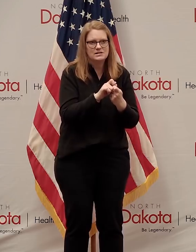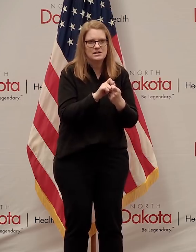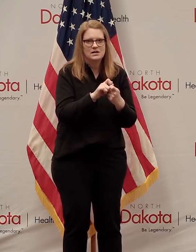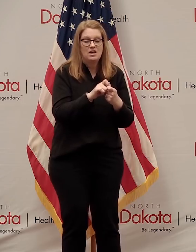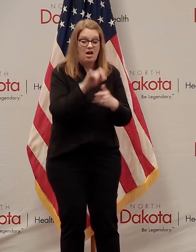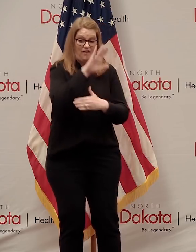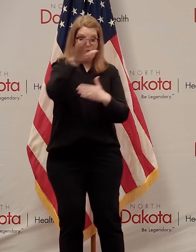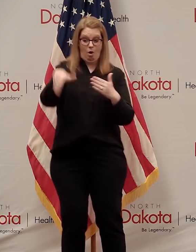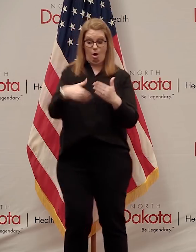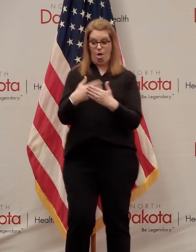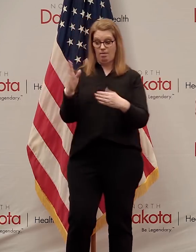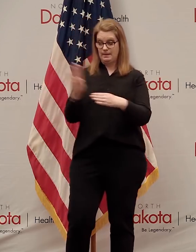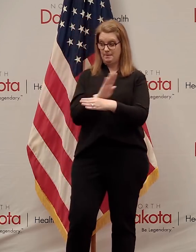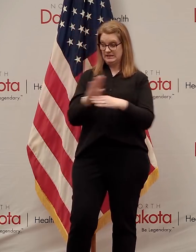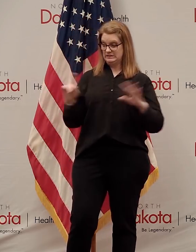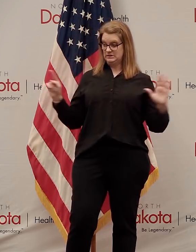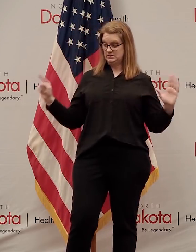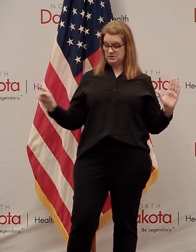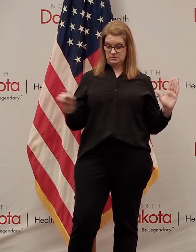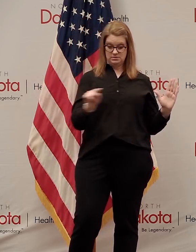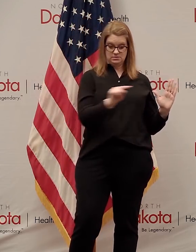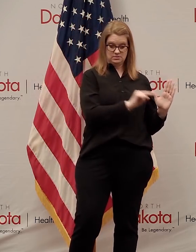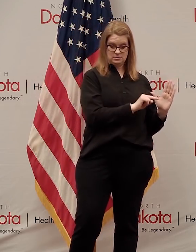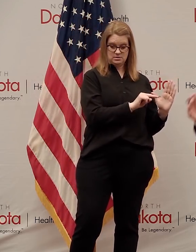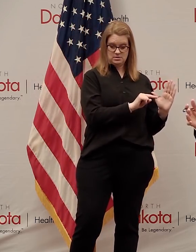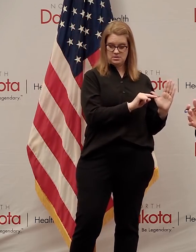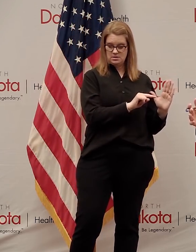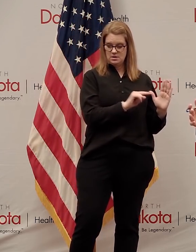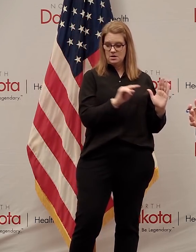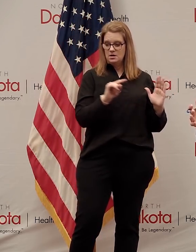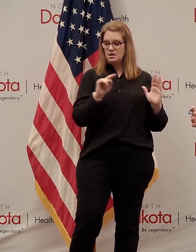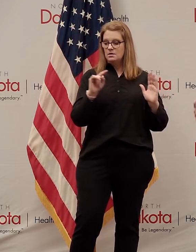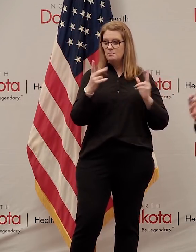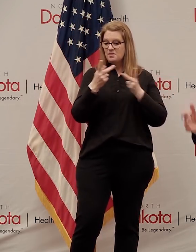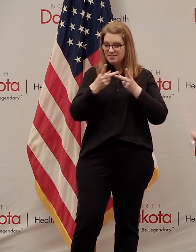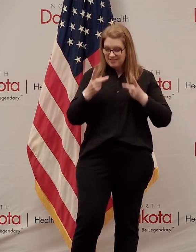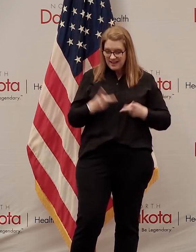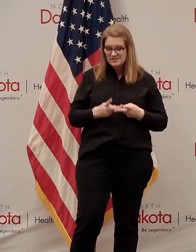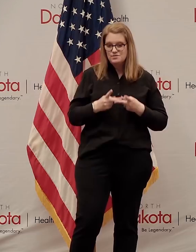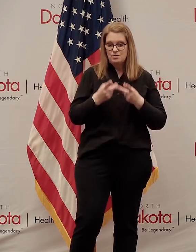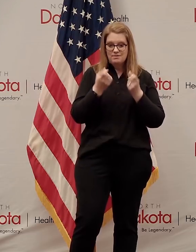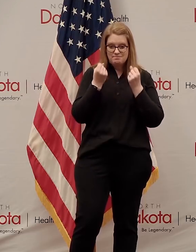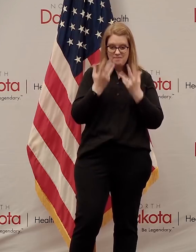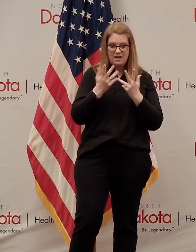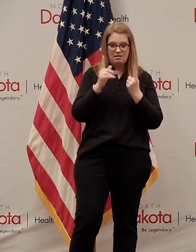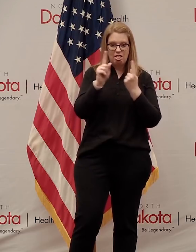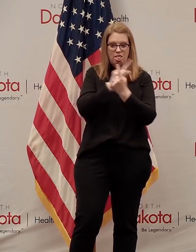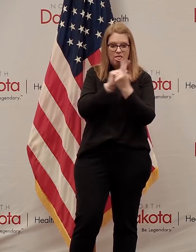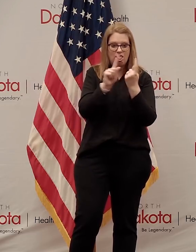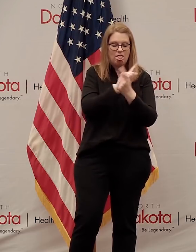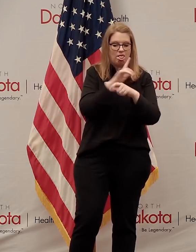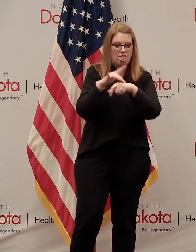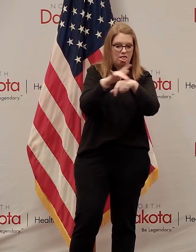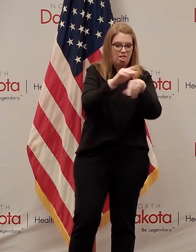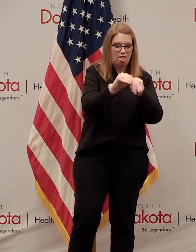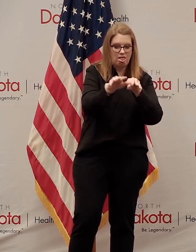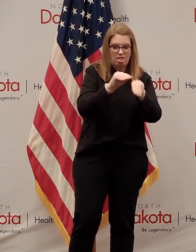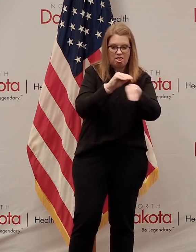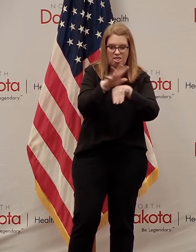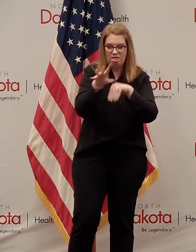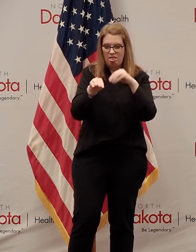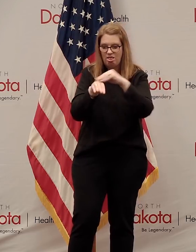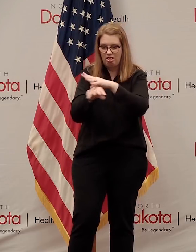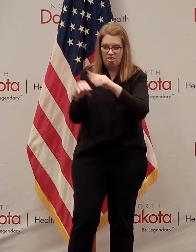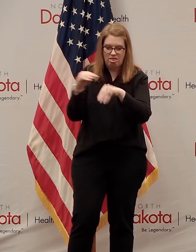enterprises that have the most number of transmissible contact moments. And that's the place where those were occurring. So as we,